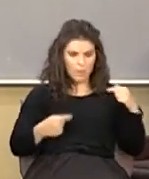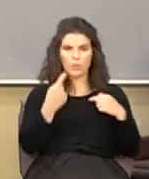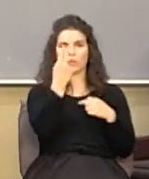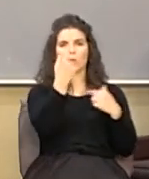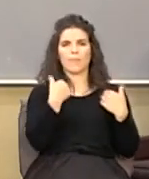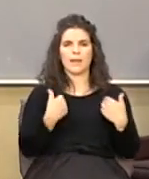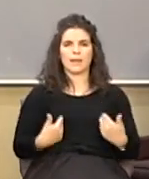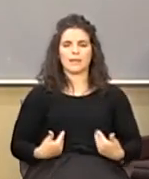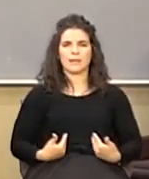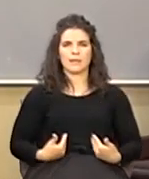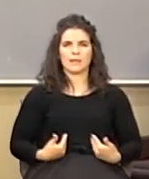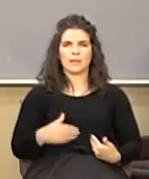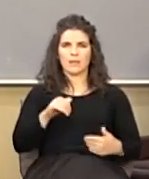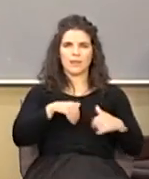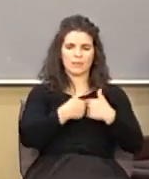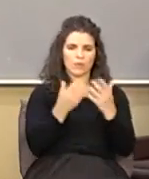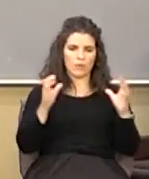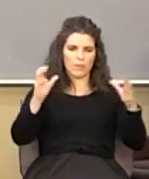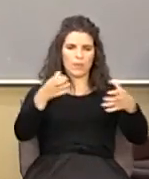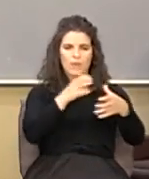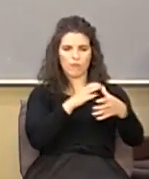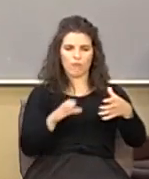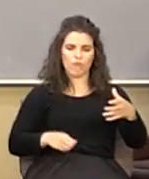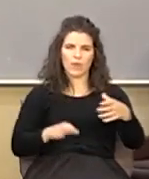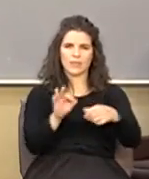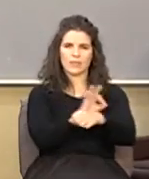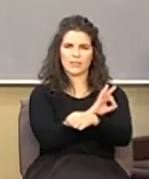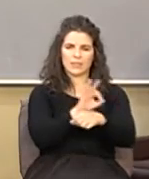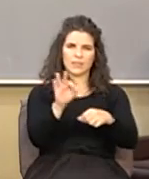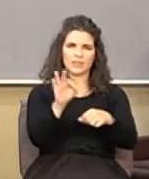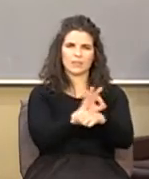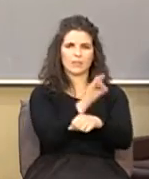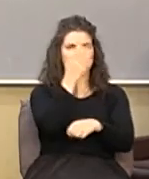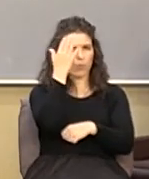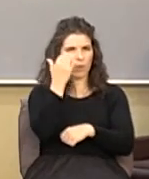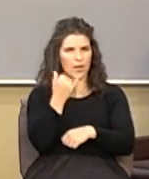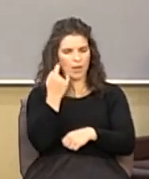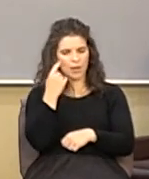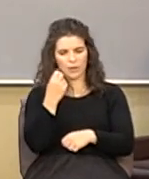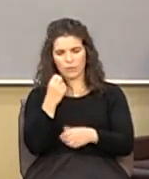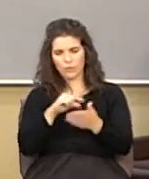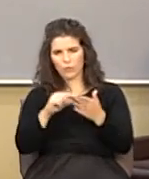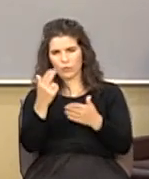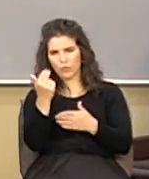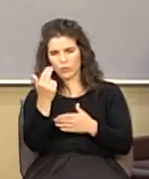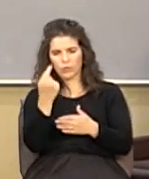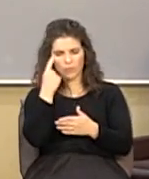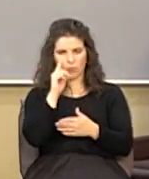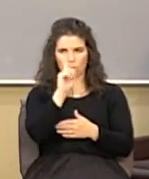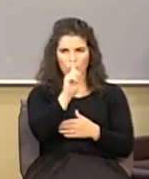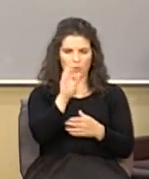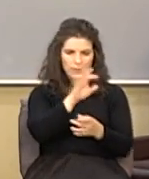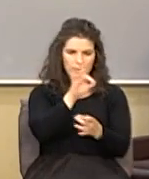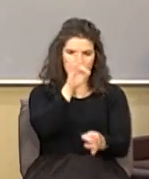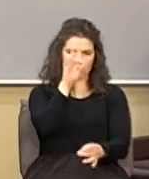and that's how the body of Christ is why for by one spirit are we all baptized into